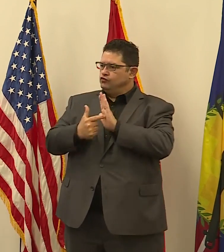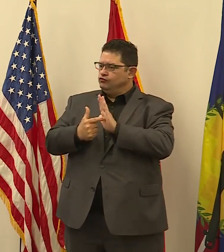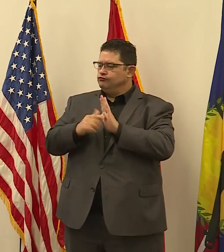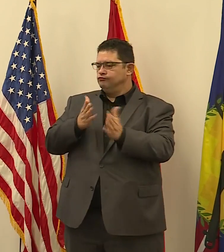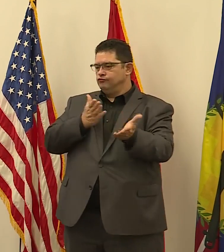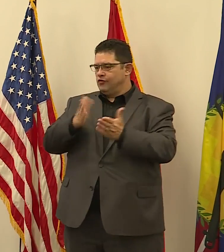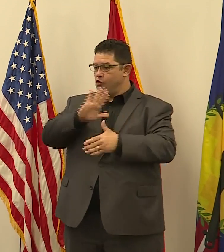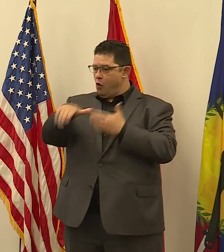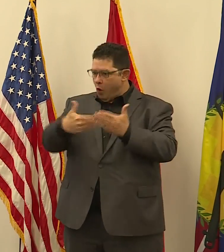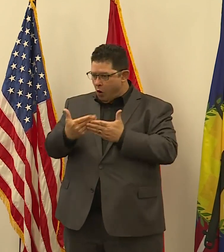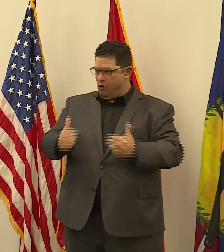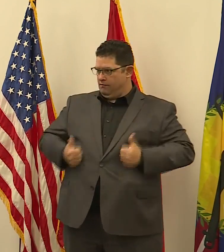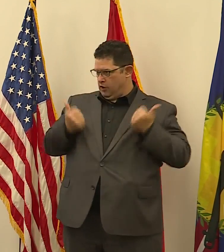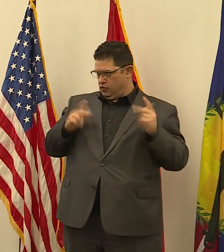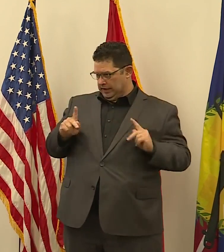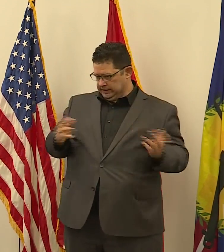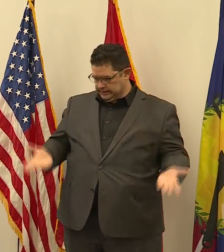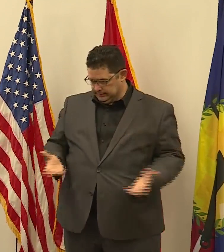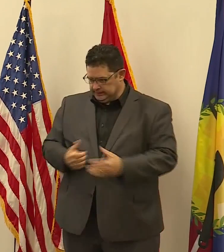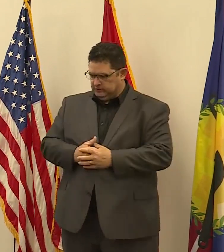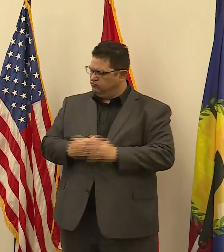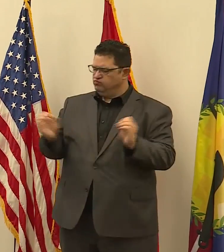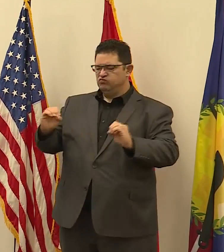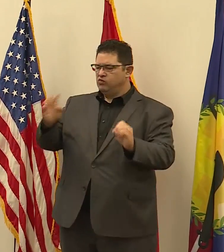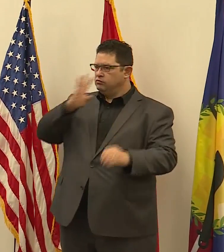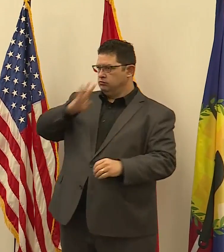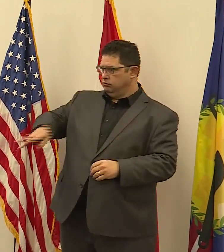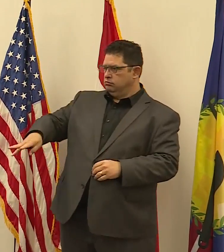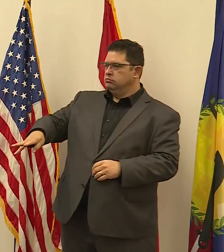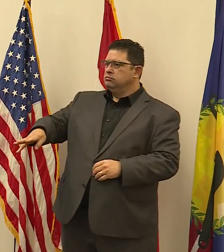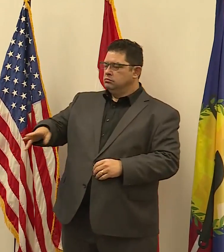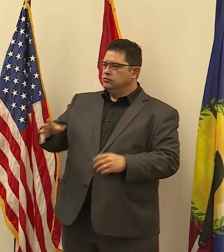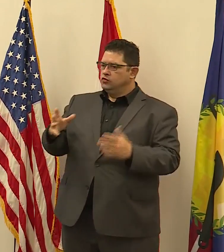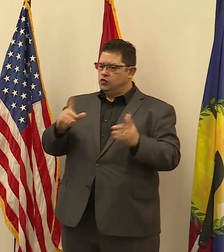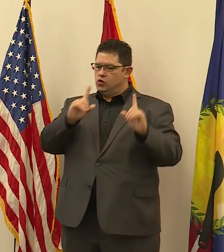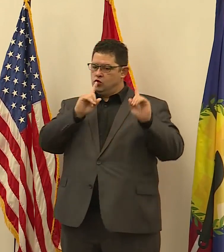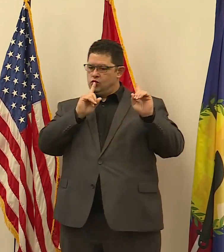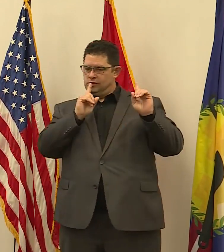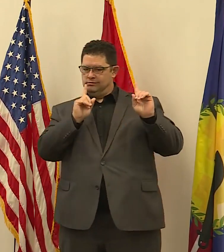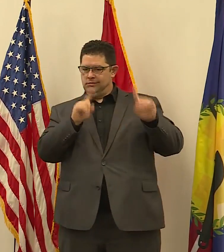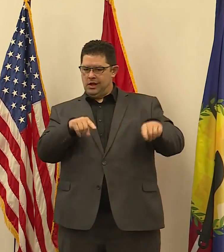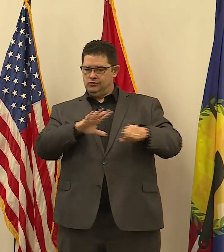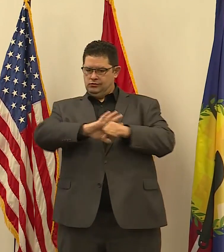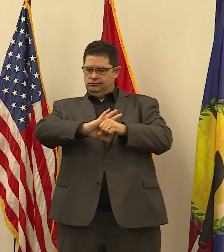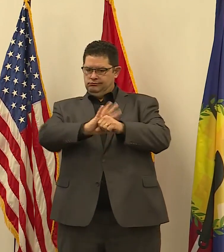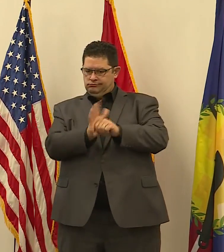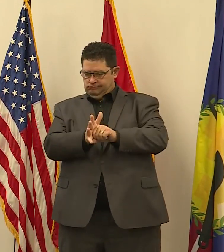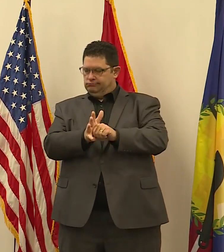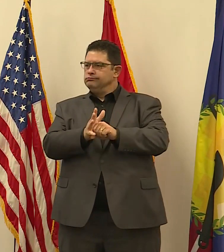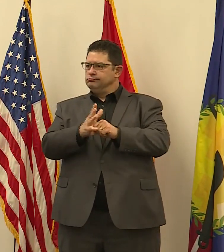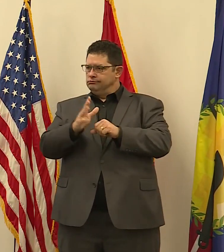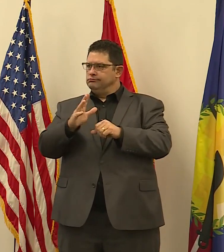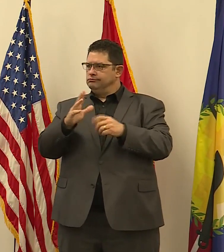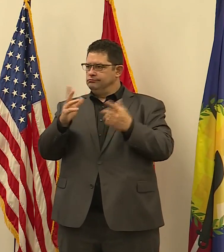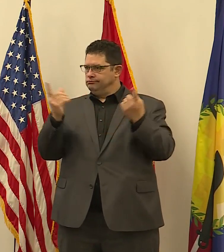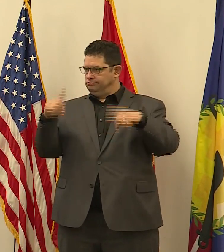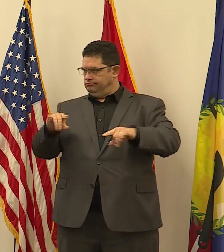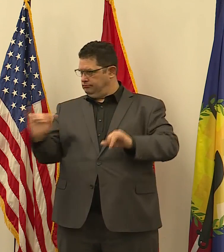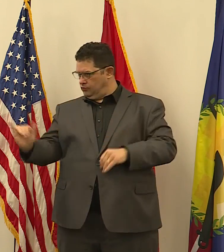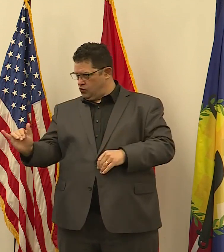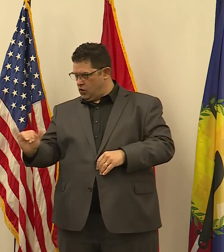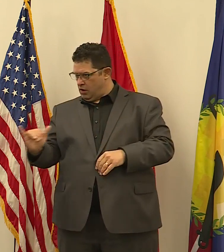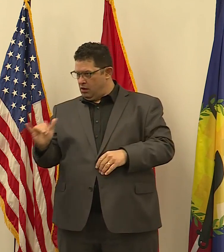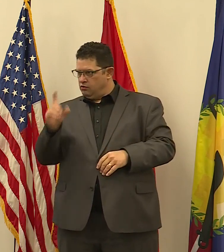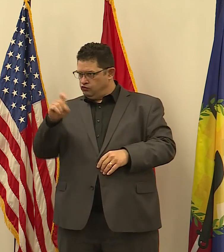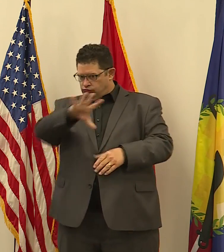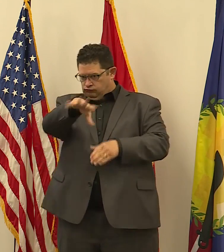left behind. This applies to the response to the COVID-19 pandemic as well. We know that this pandemic